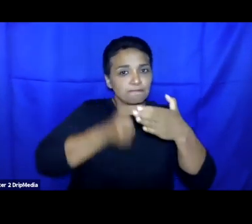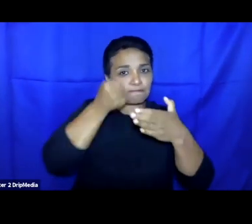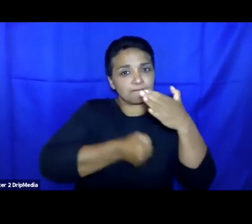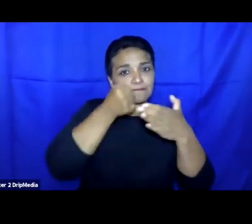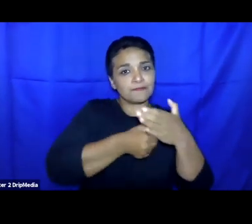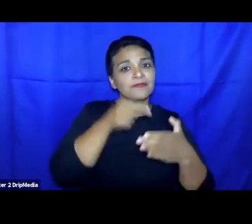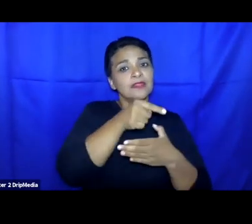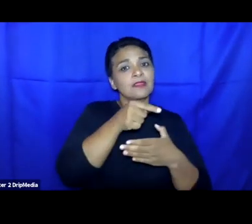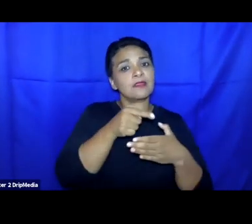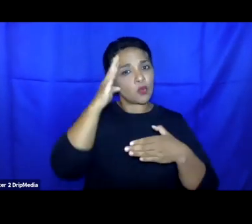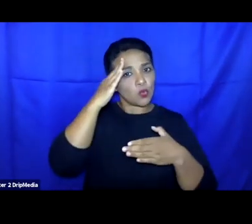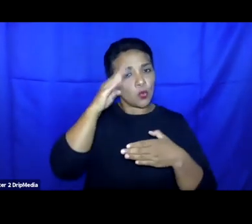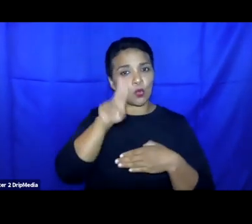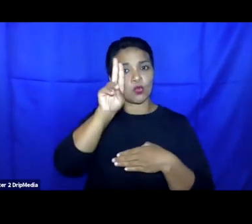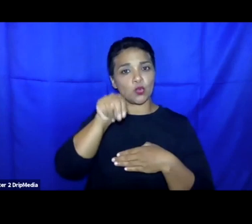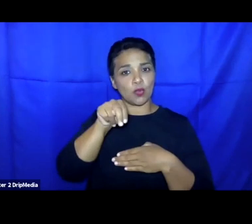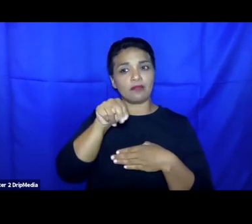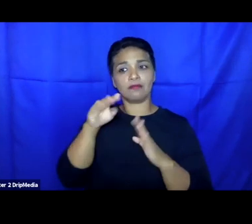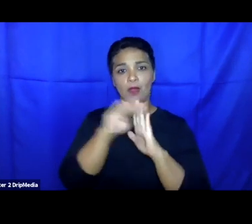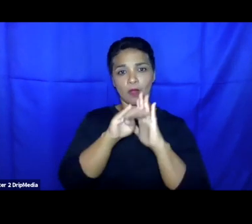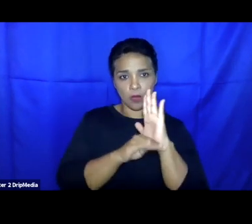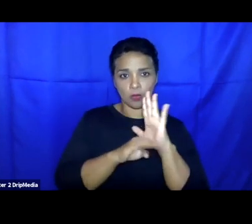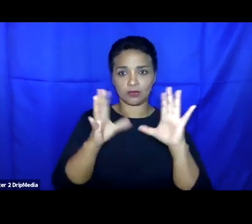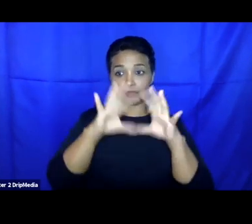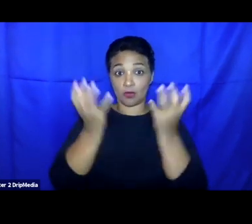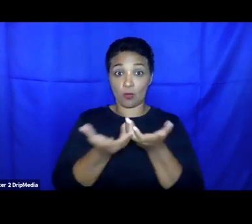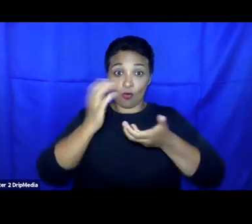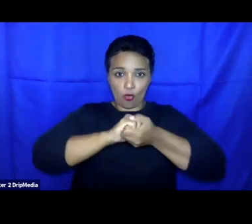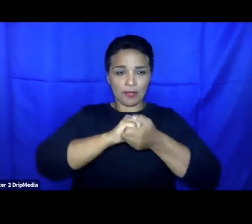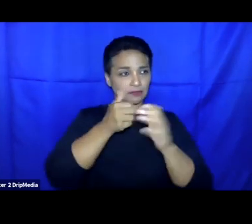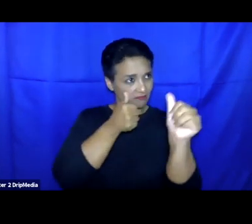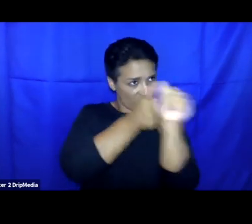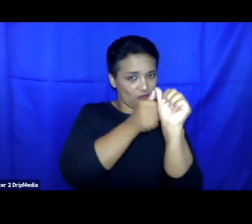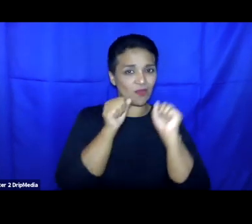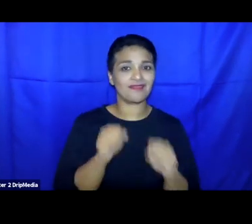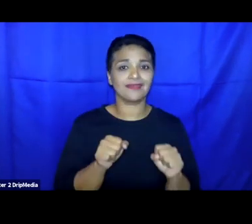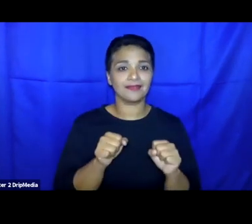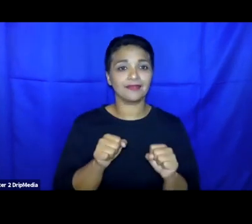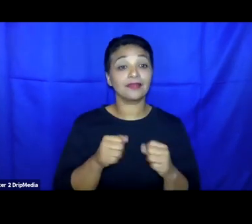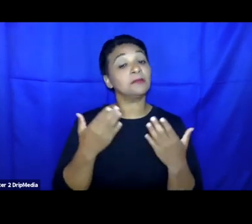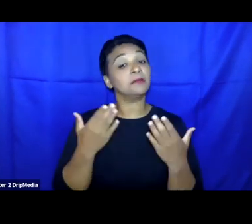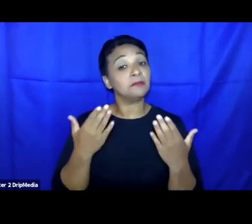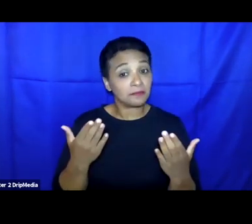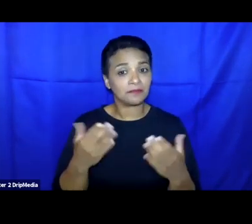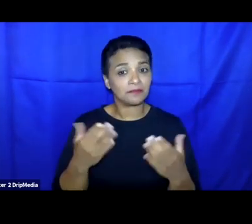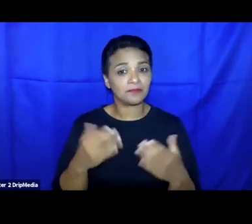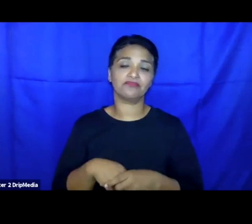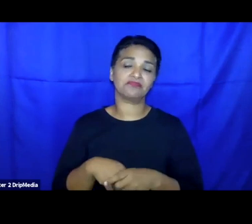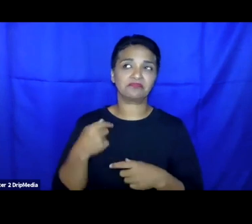compliance with the global compact. When it comes to the internal dimensions, the amendments of the common European